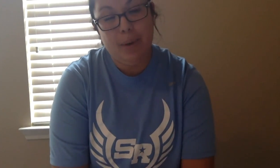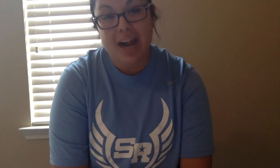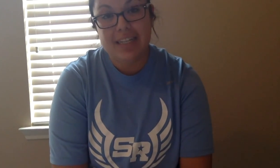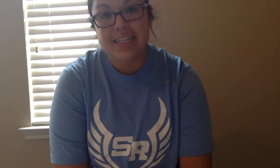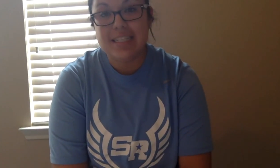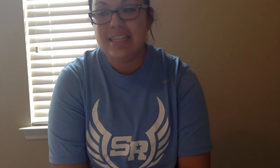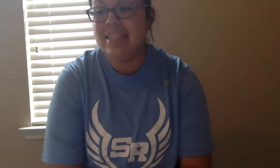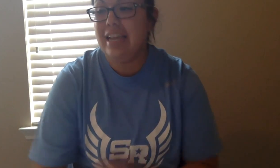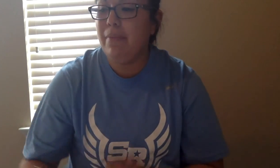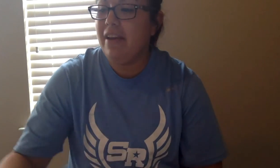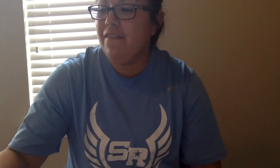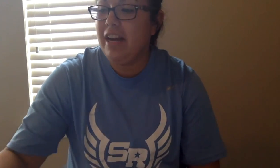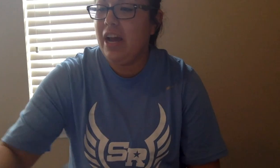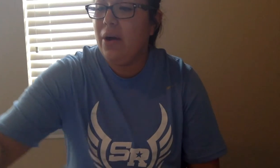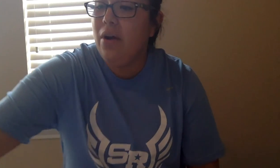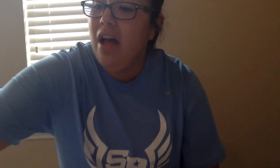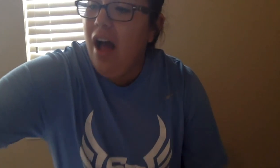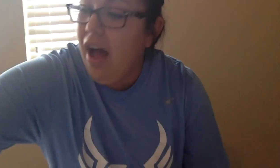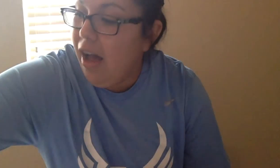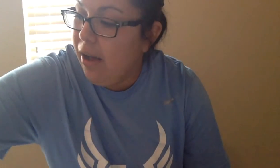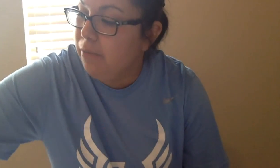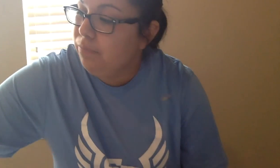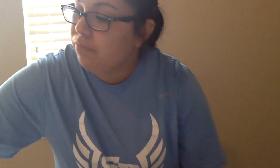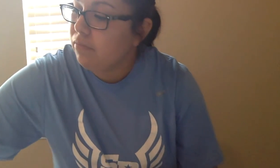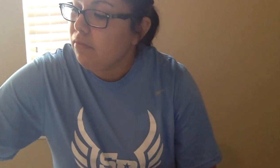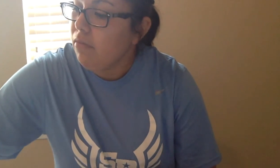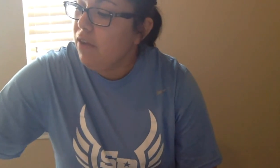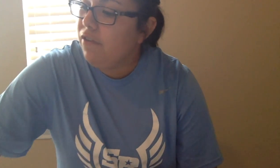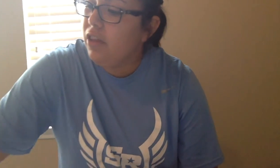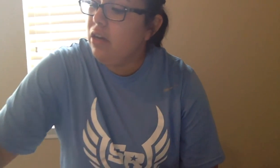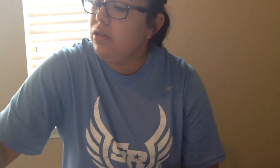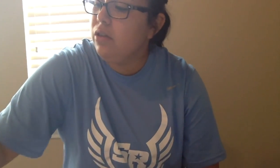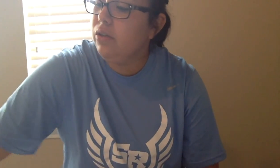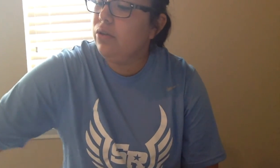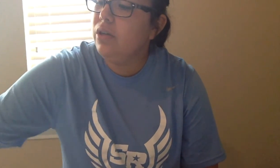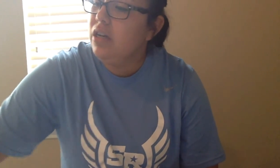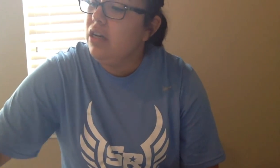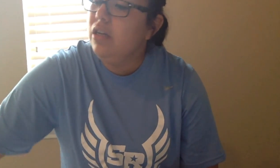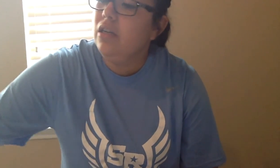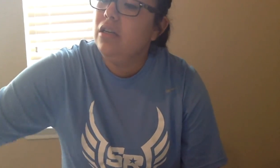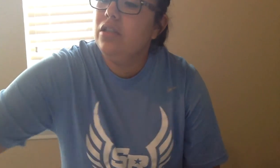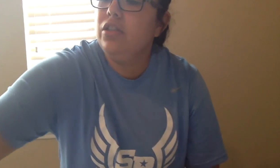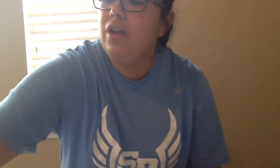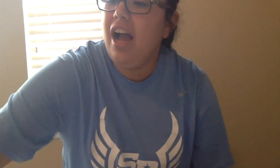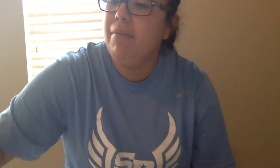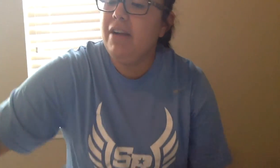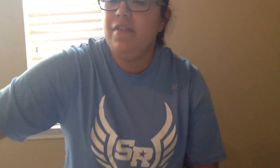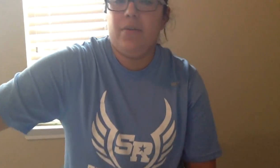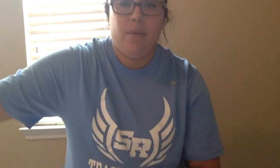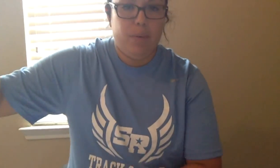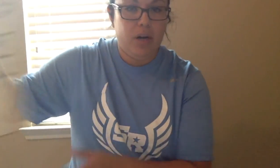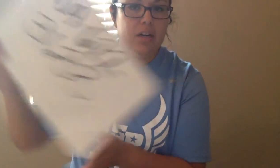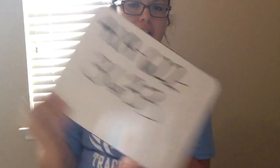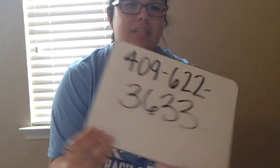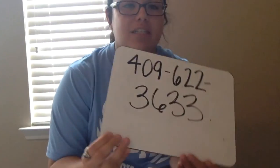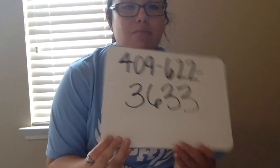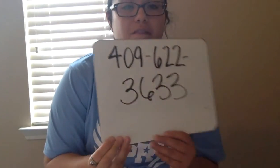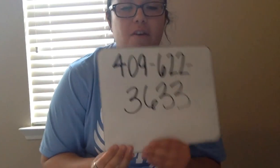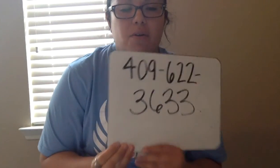practice send me a video um for those who do not have my phone number this is my phone